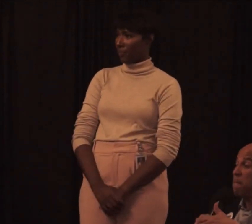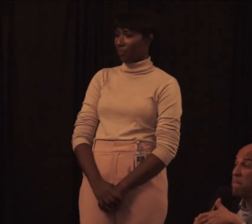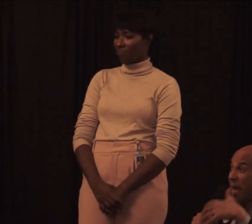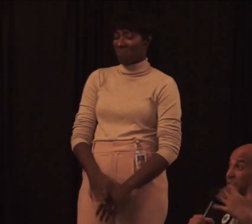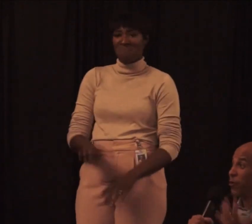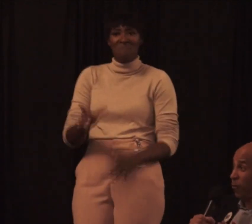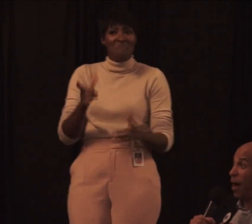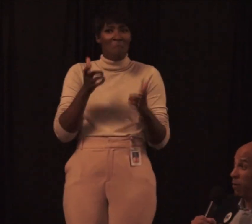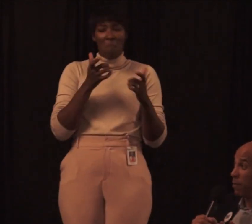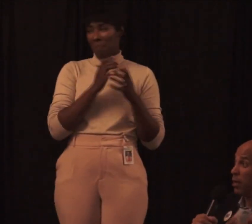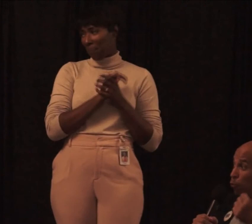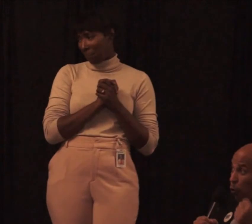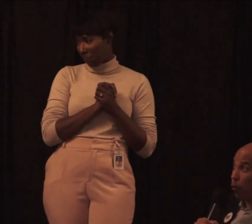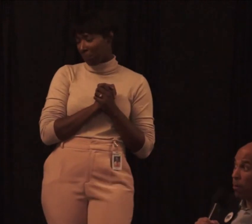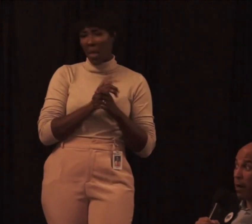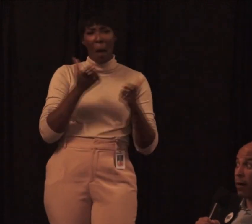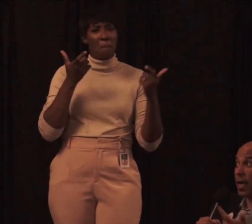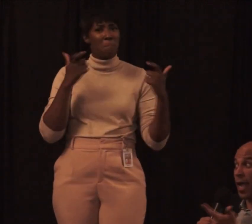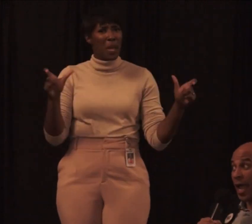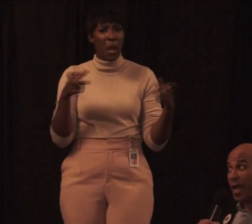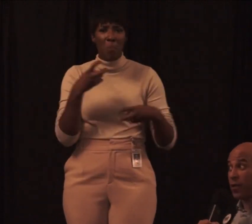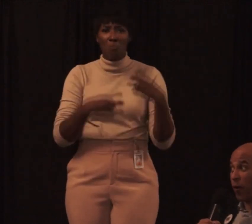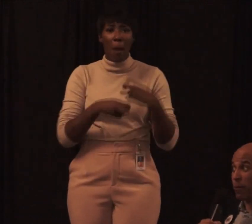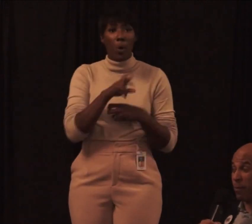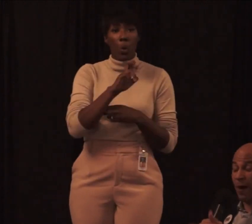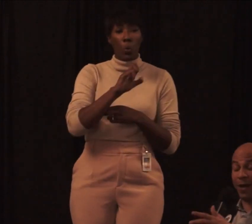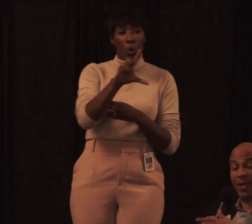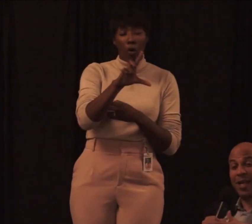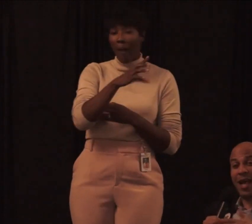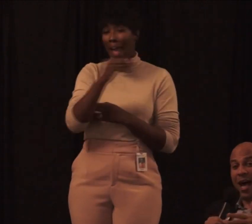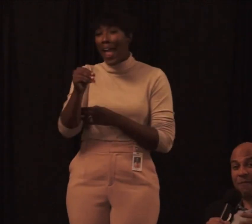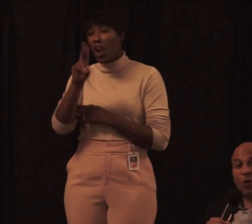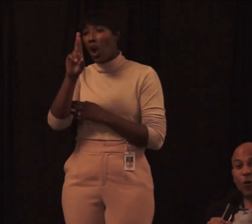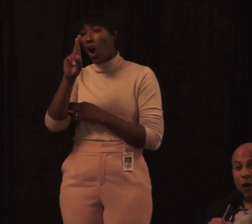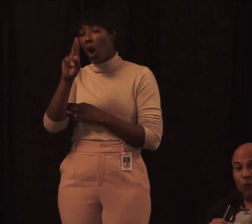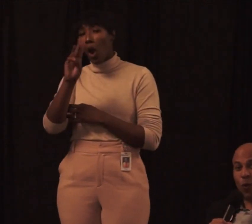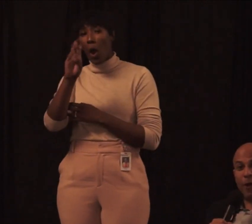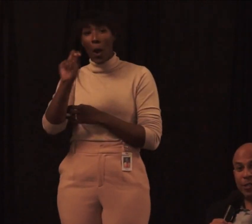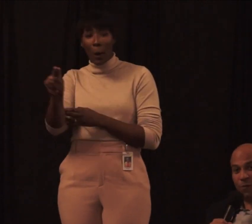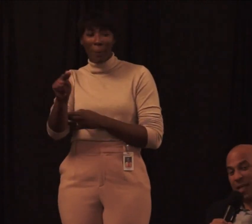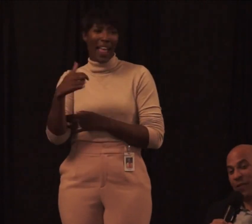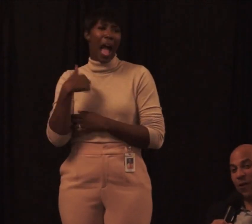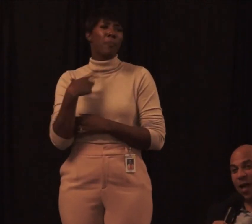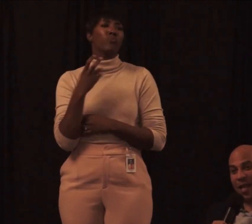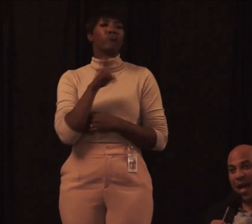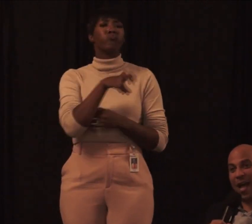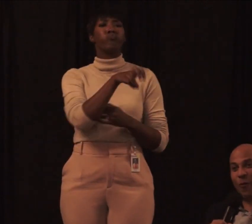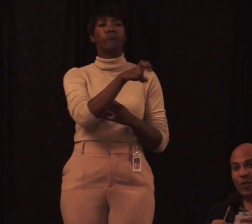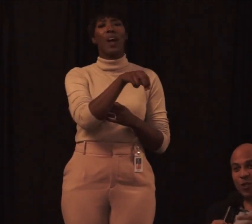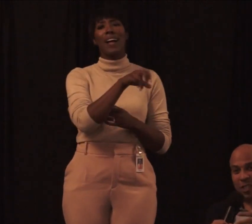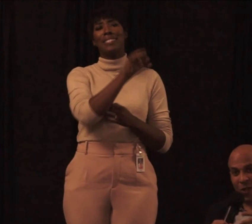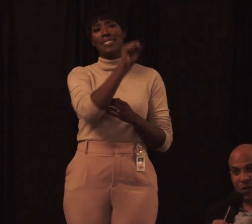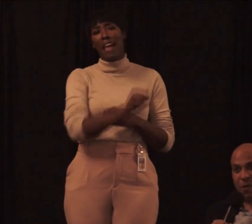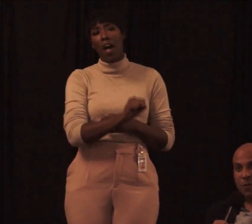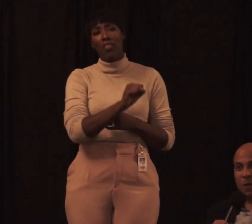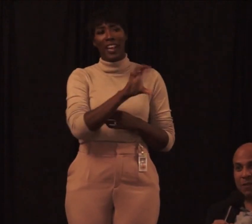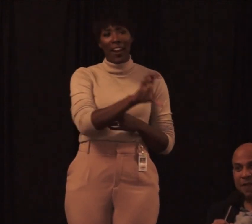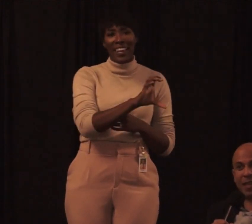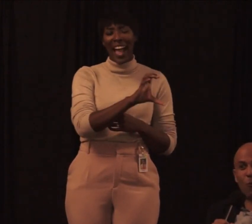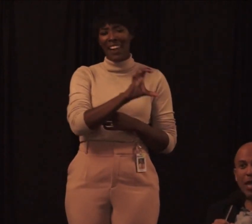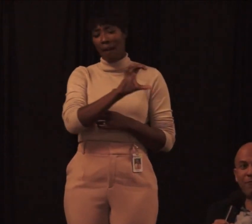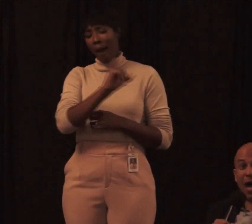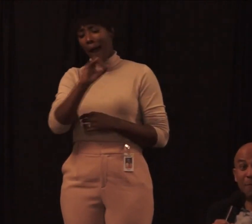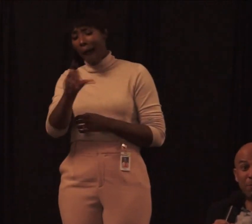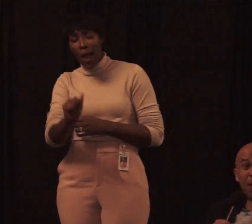us. That is a major problem in rural America and in urban America. I've been going around rural areas from South Carolina to Iowa talking to people